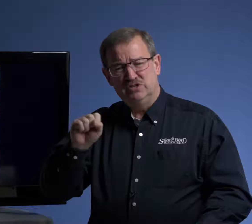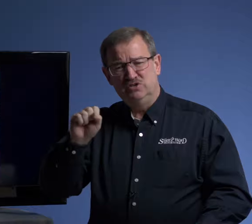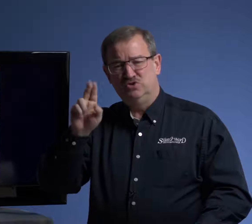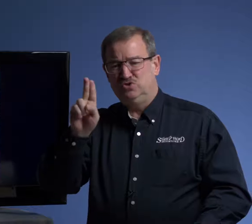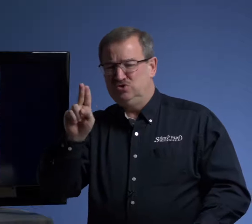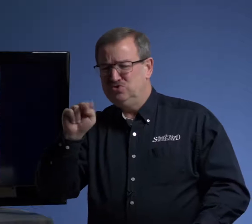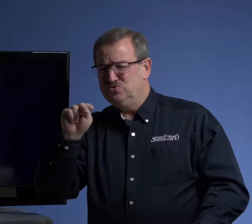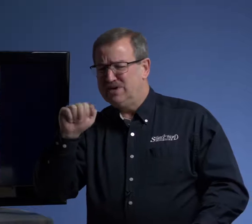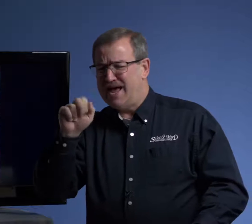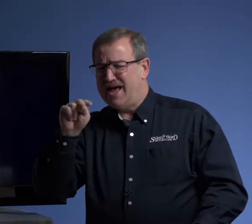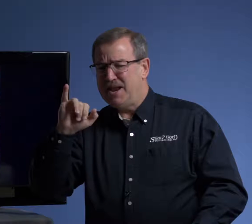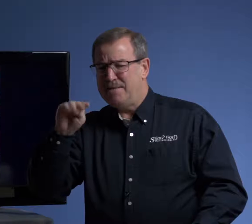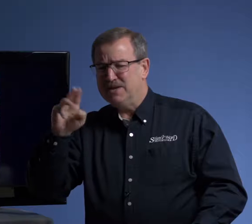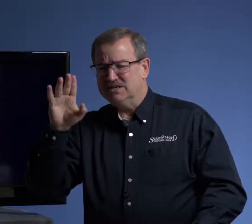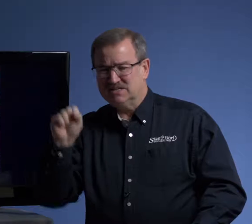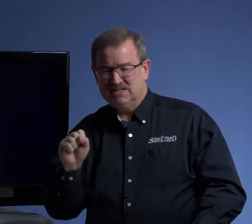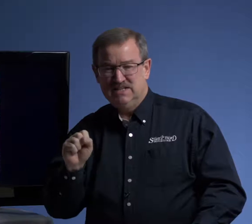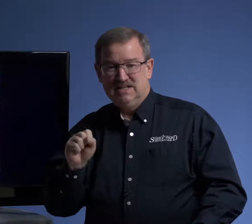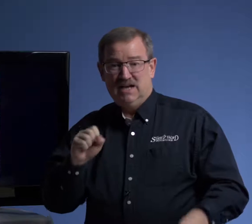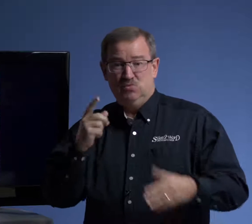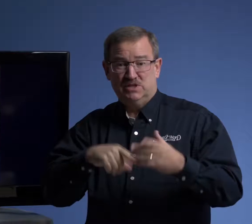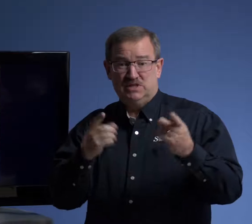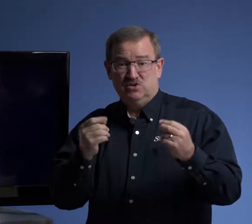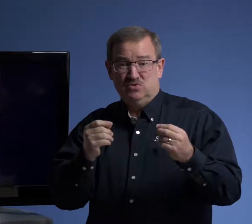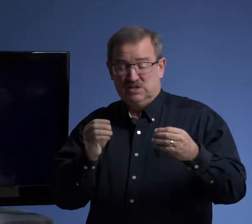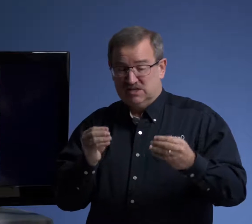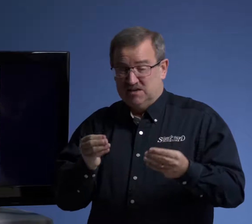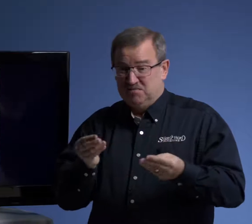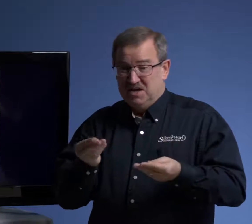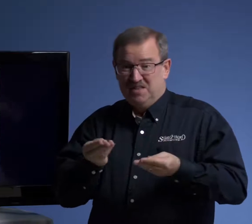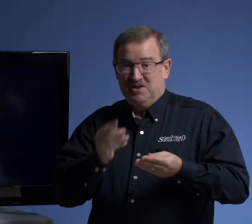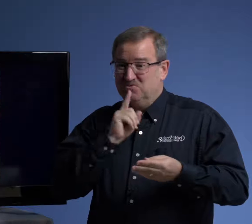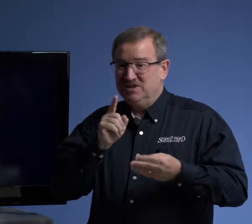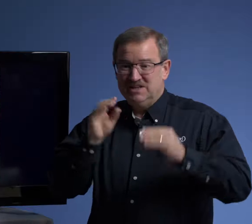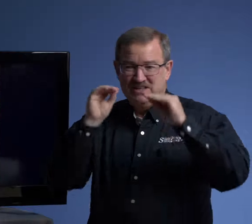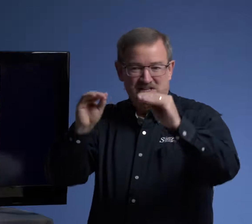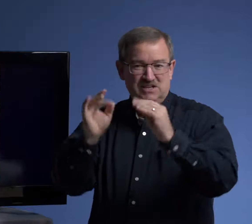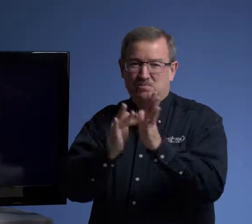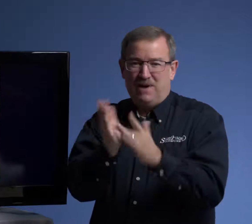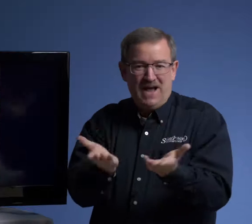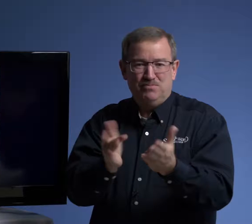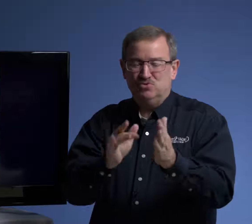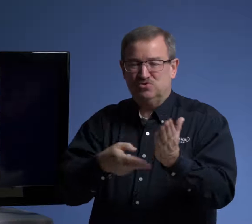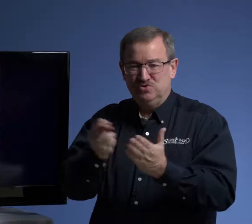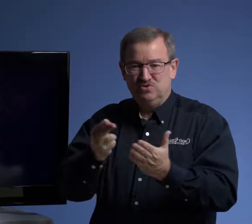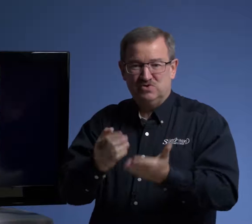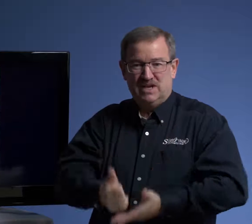Unanimous. And what they do is they they really they teach Bible truths to